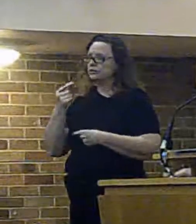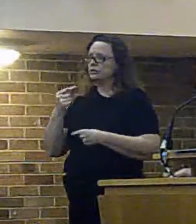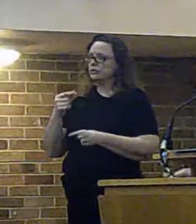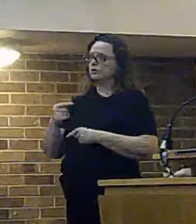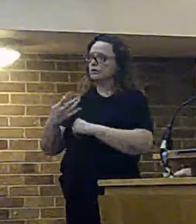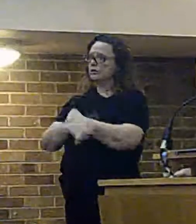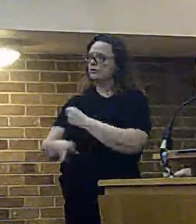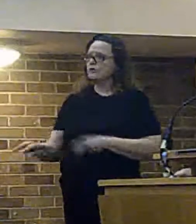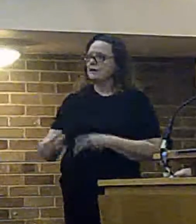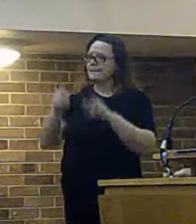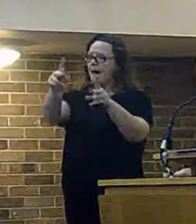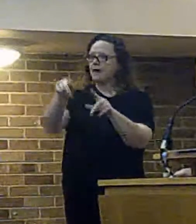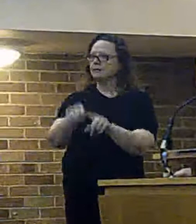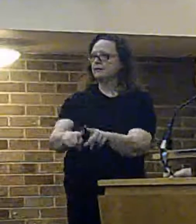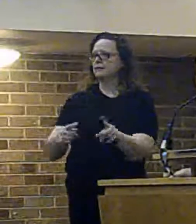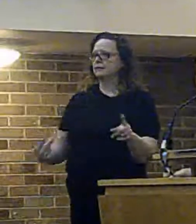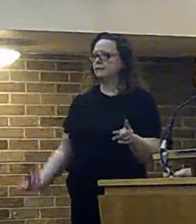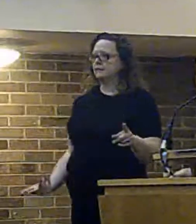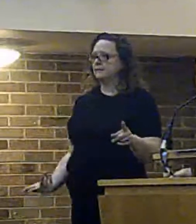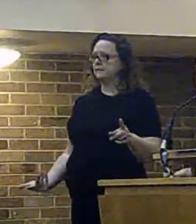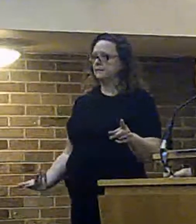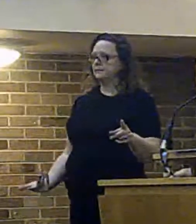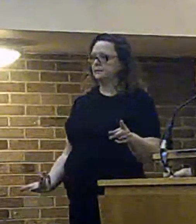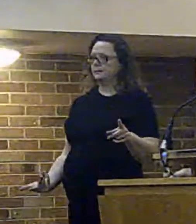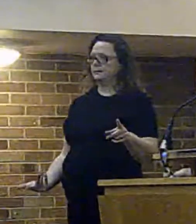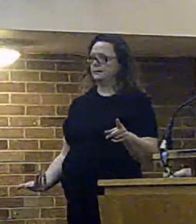and we have looked at a number of sites